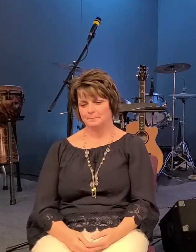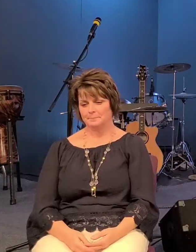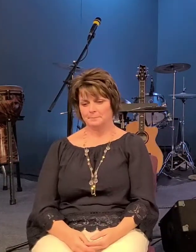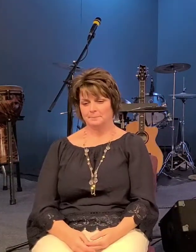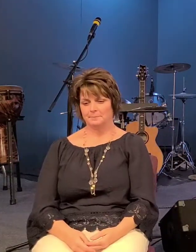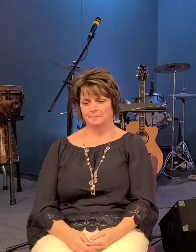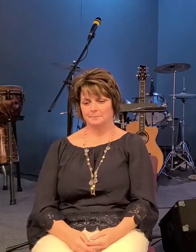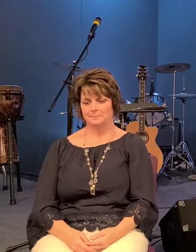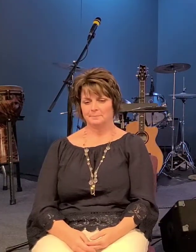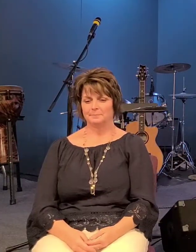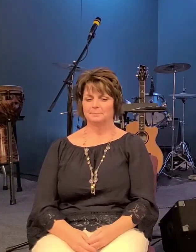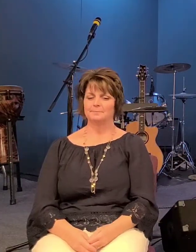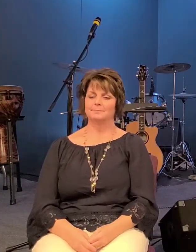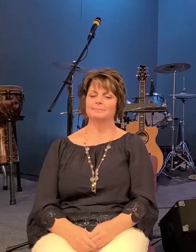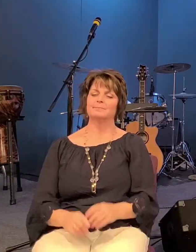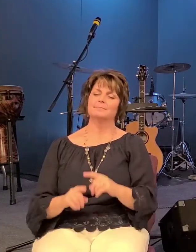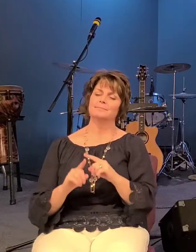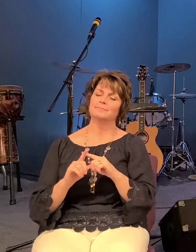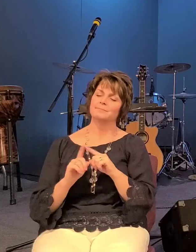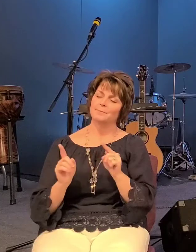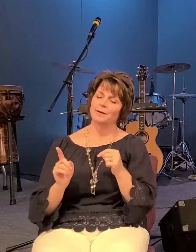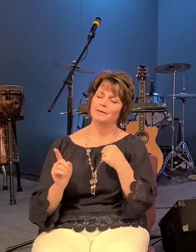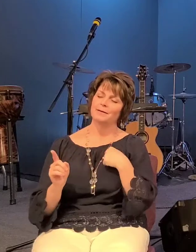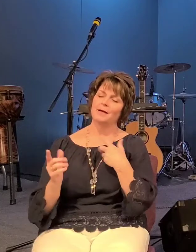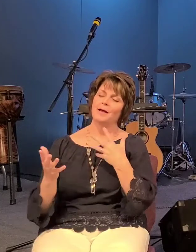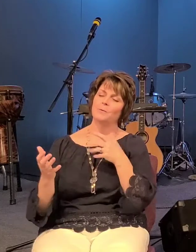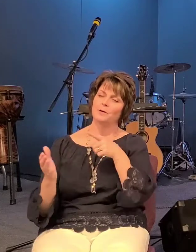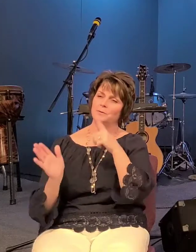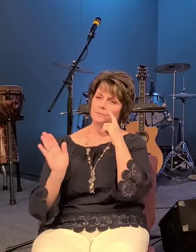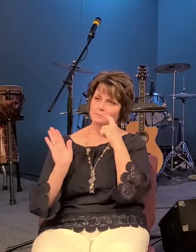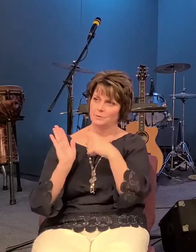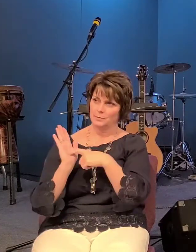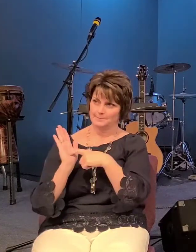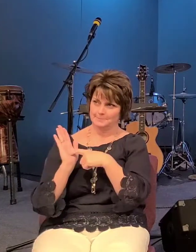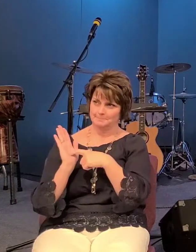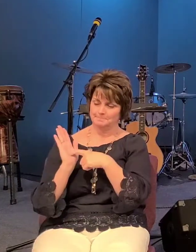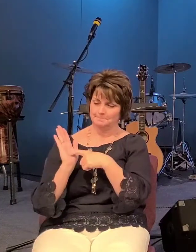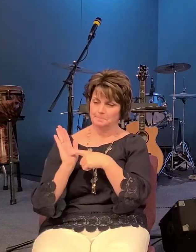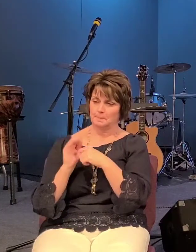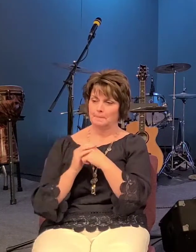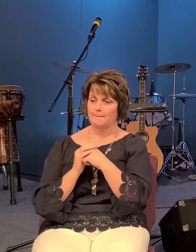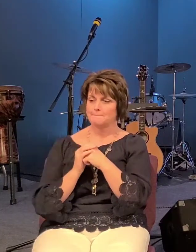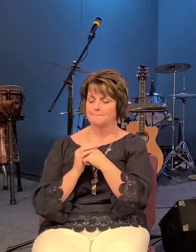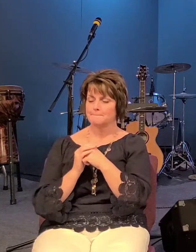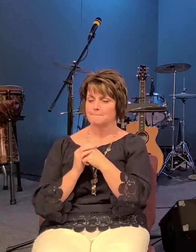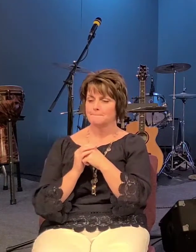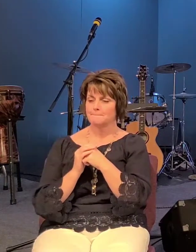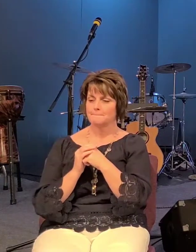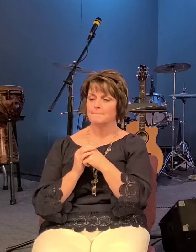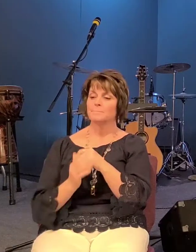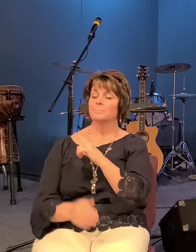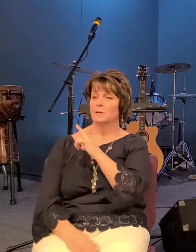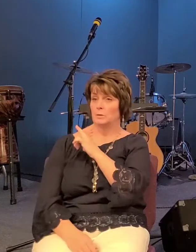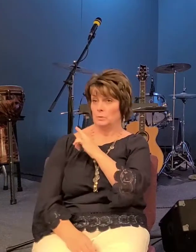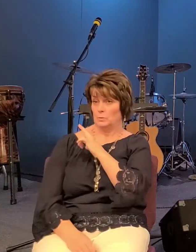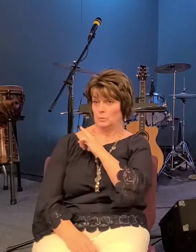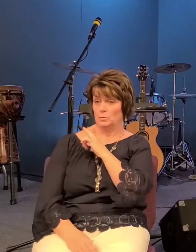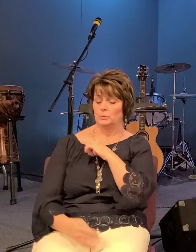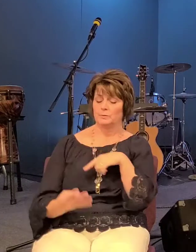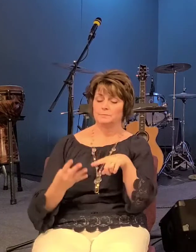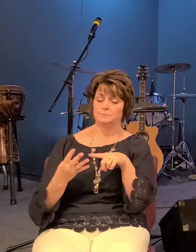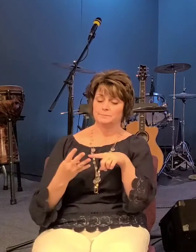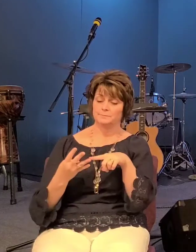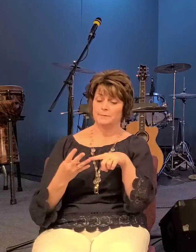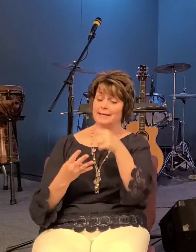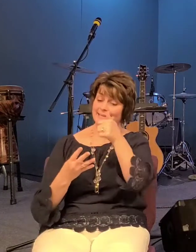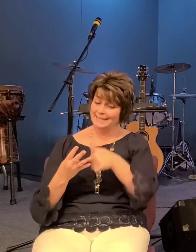but i want you to see something that in the gospel of luke and in each of the gospel